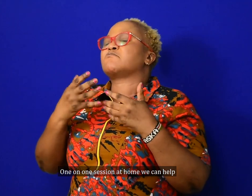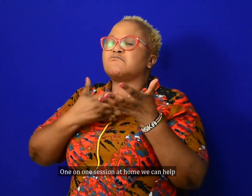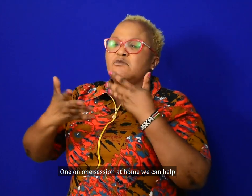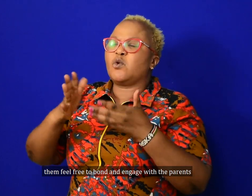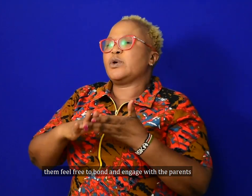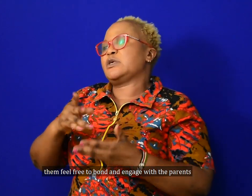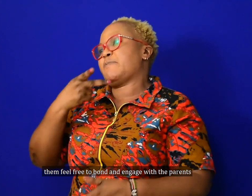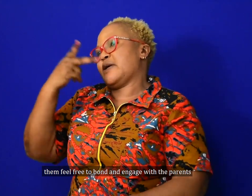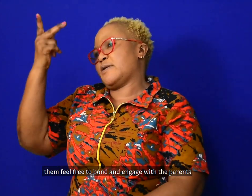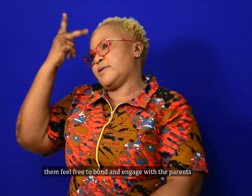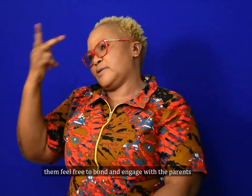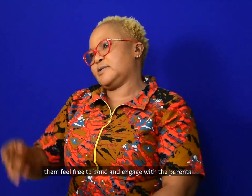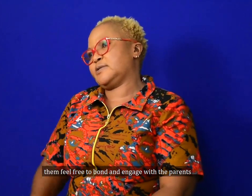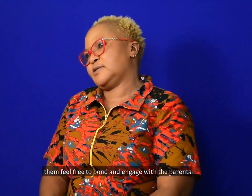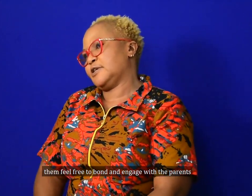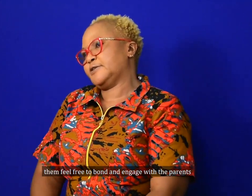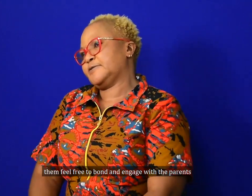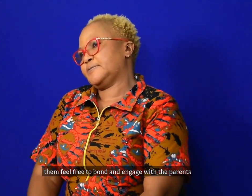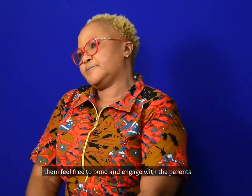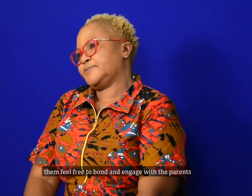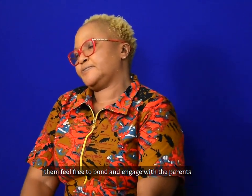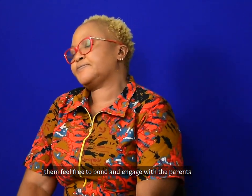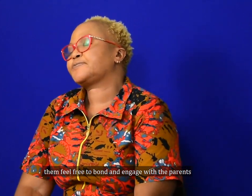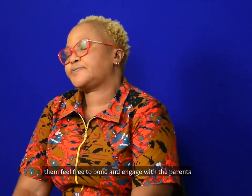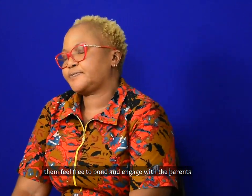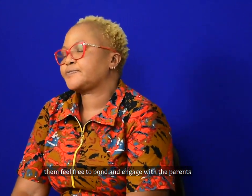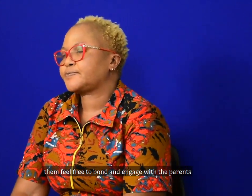can help them feel free to bond and engage with the parents.